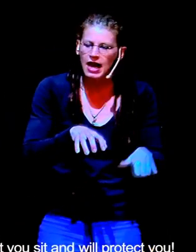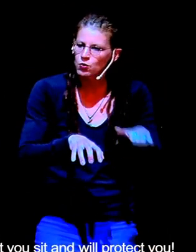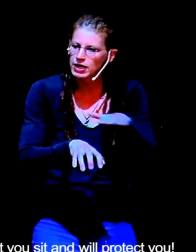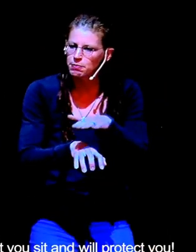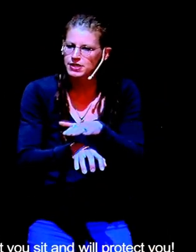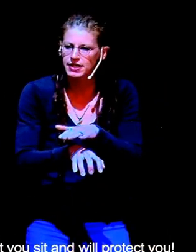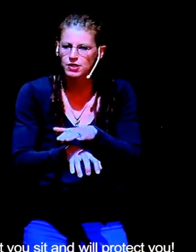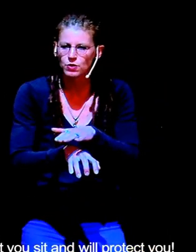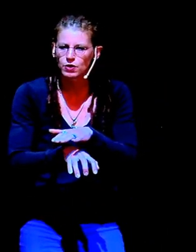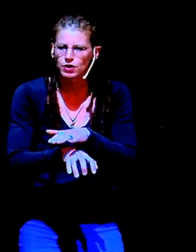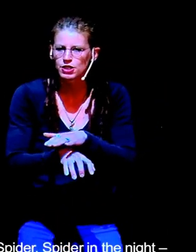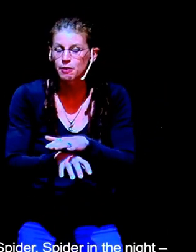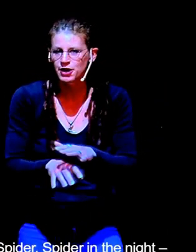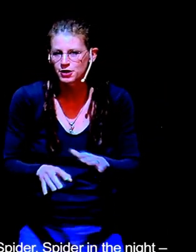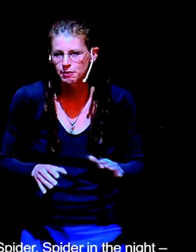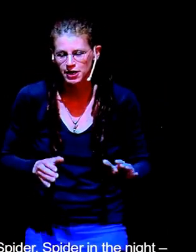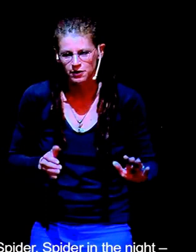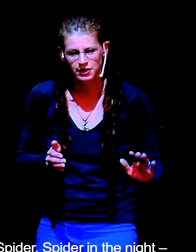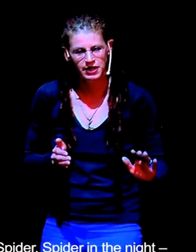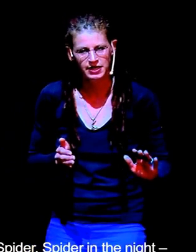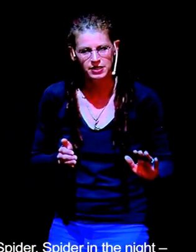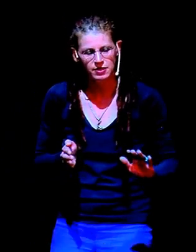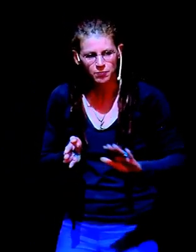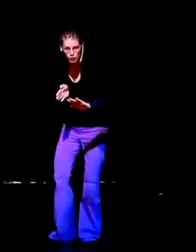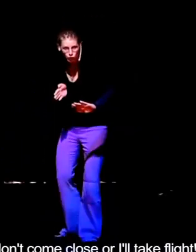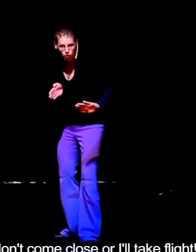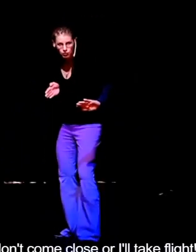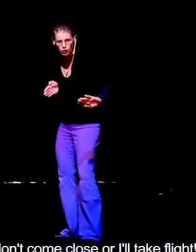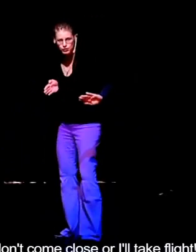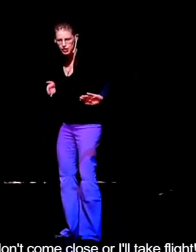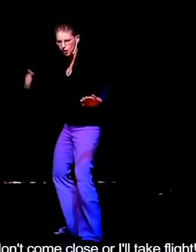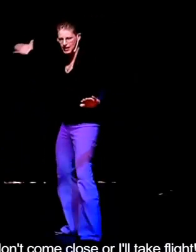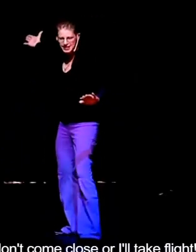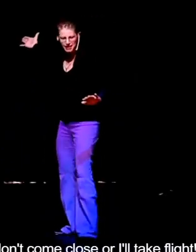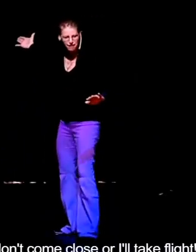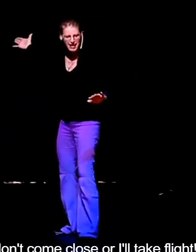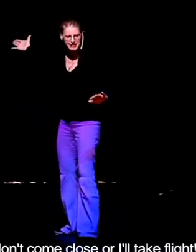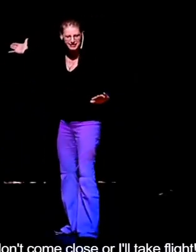and will protect you, Spider, spider in the night, just don't come close, or I'll take night!